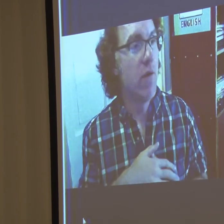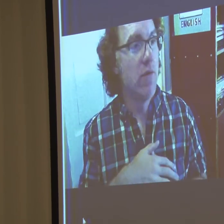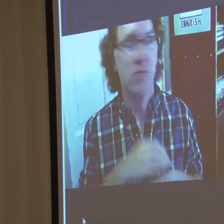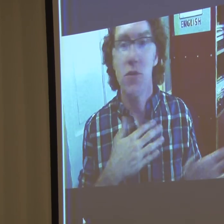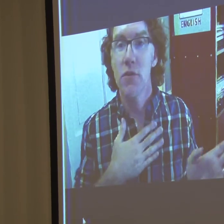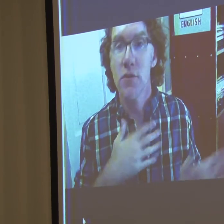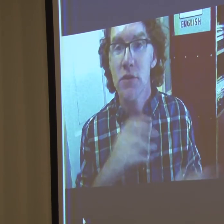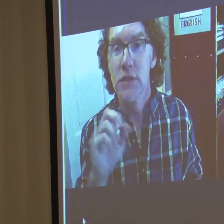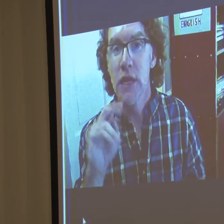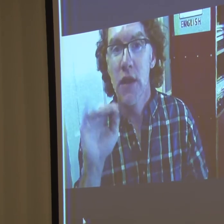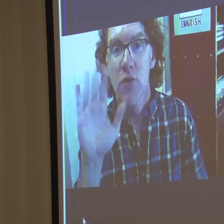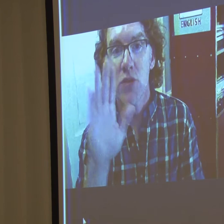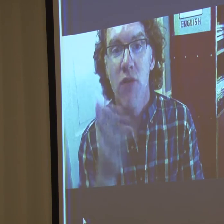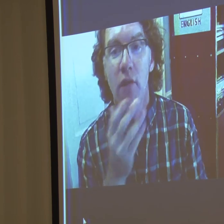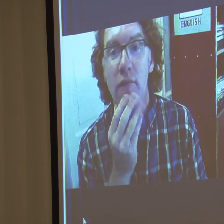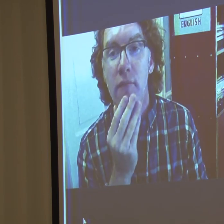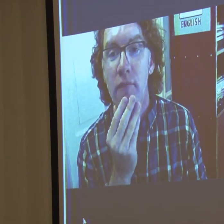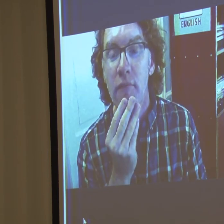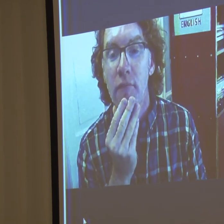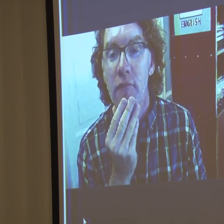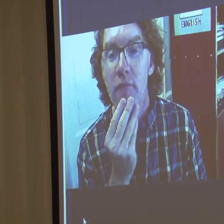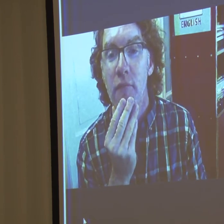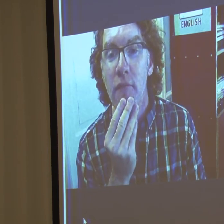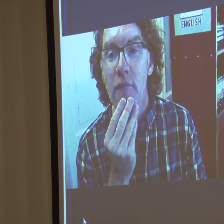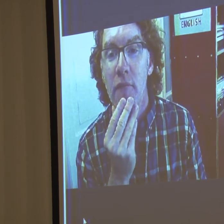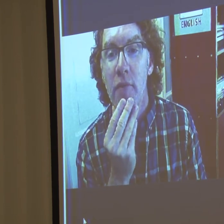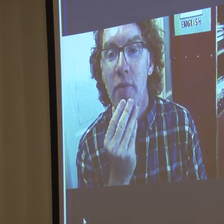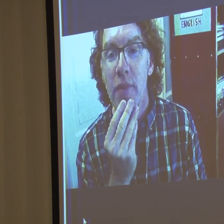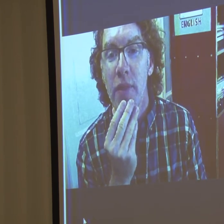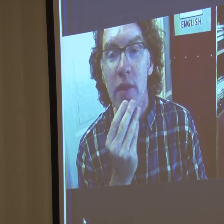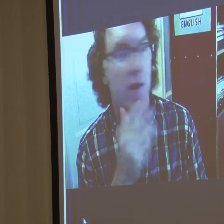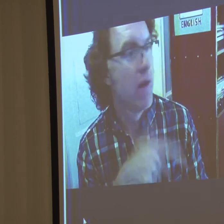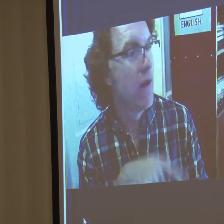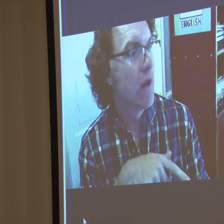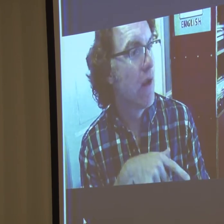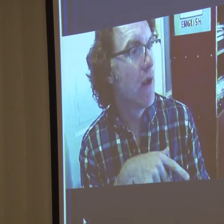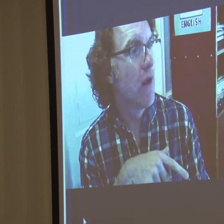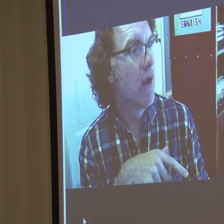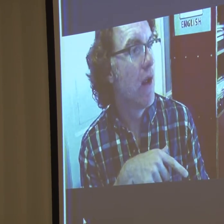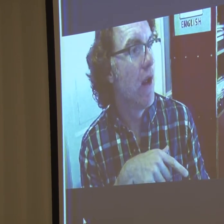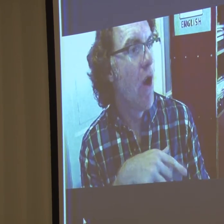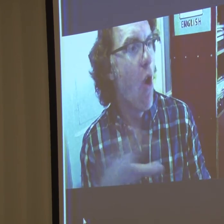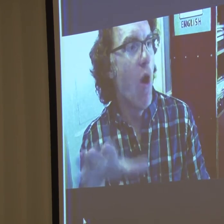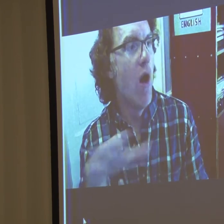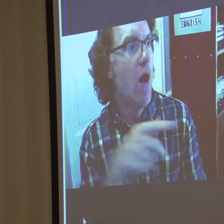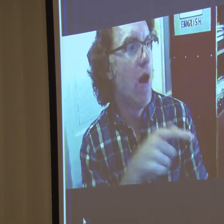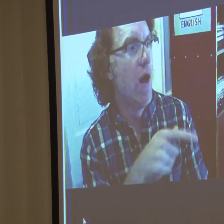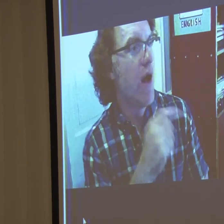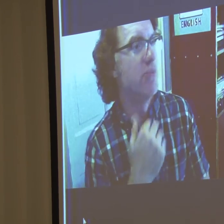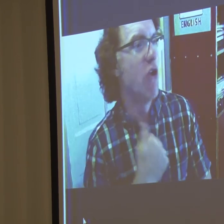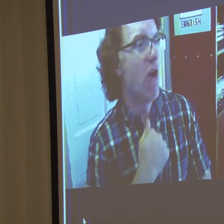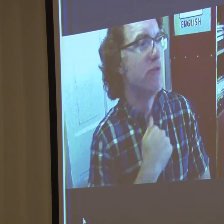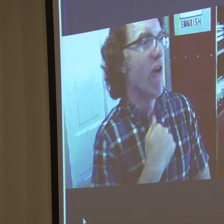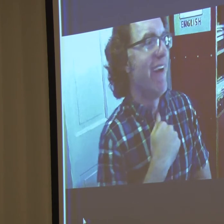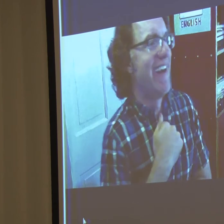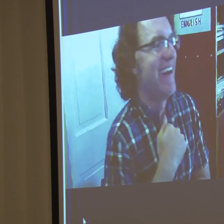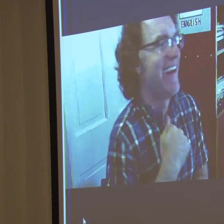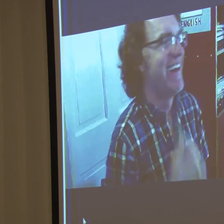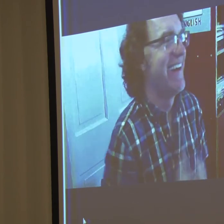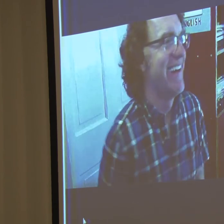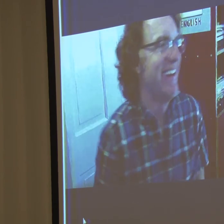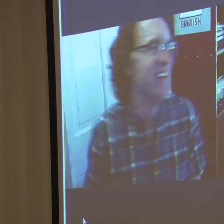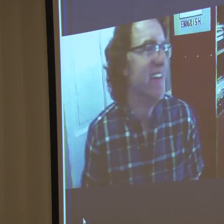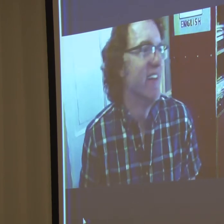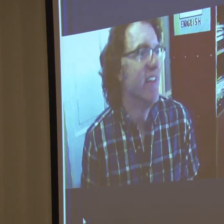Oh, I'm sorry. Did Sandy, did somebody say something? No, I wasn't done. If I had access